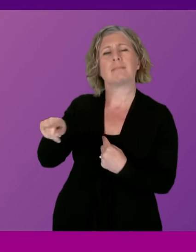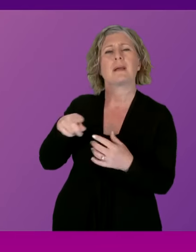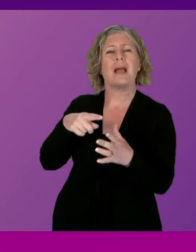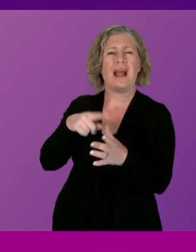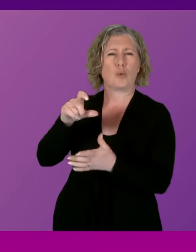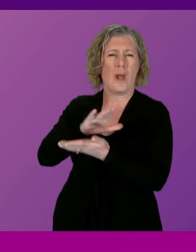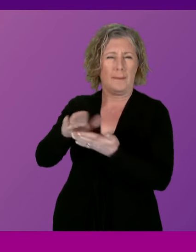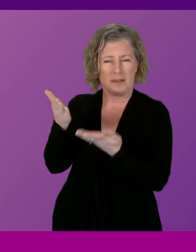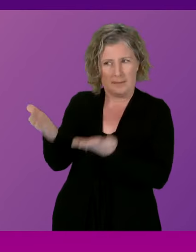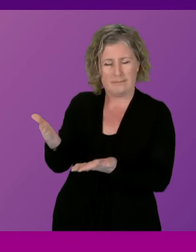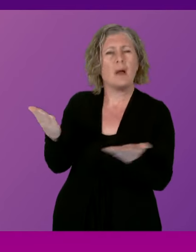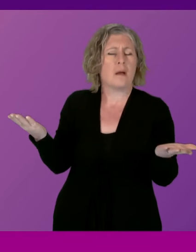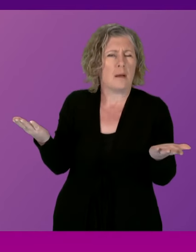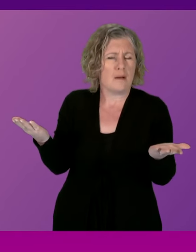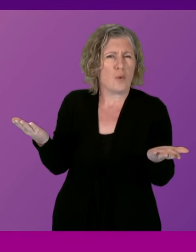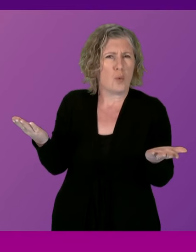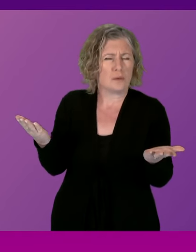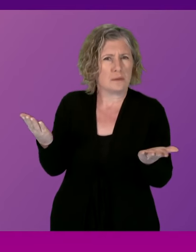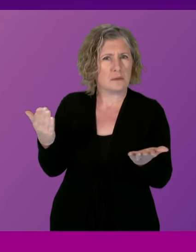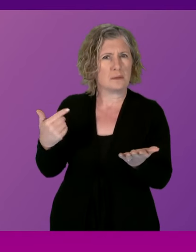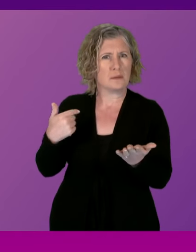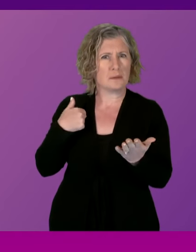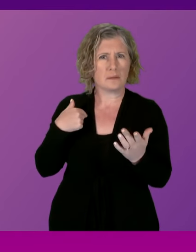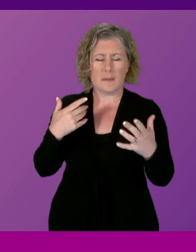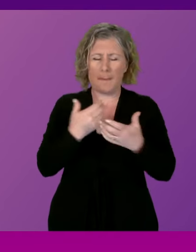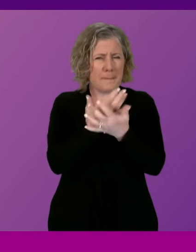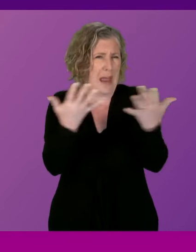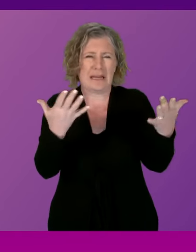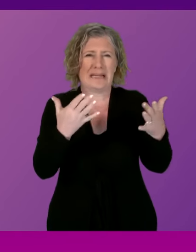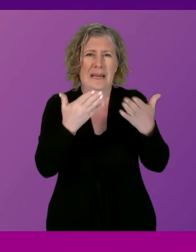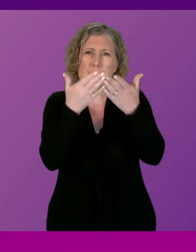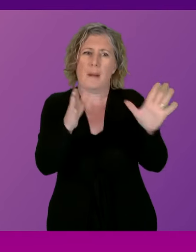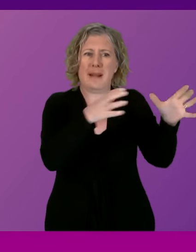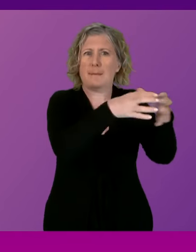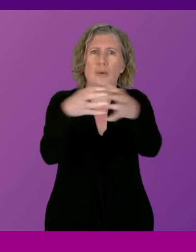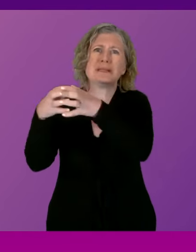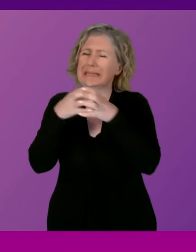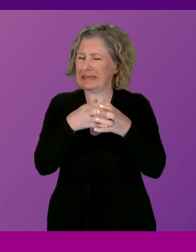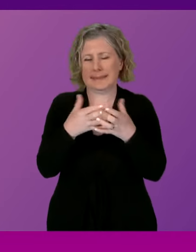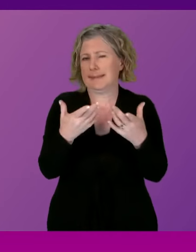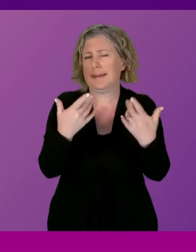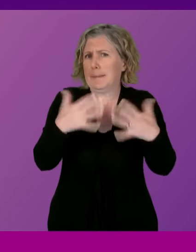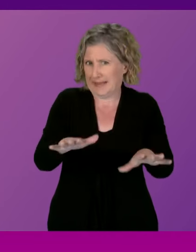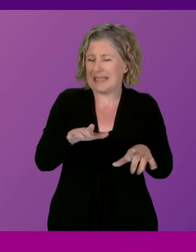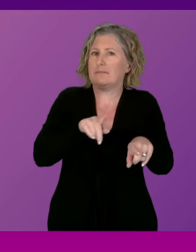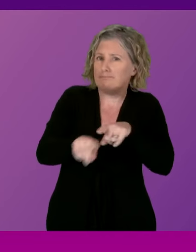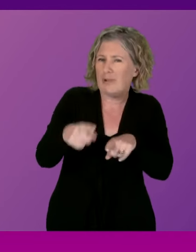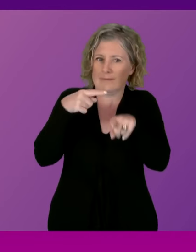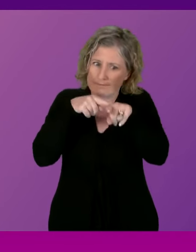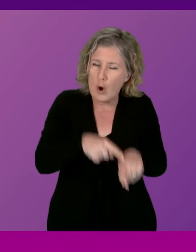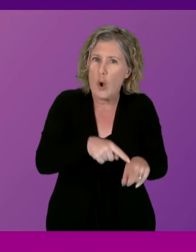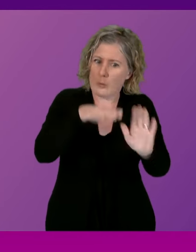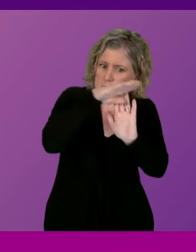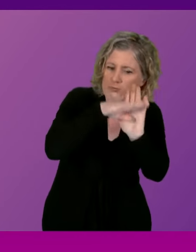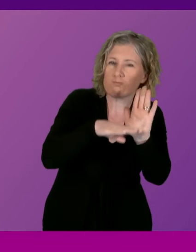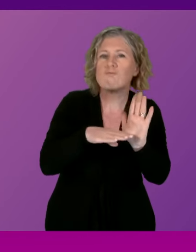course, what we have been doing and many of our public bodies, local authorities have been doing, of course, is following the